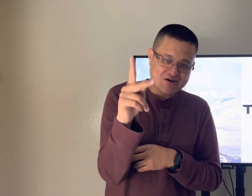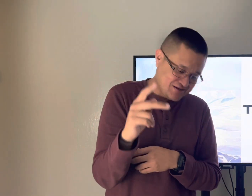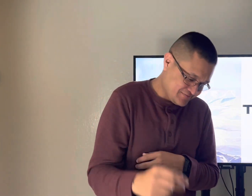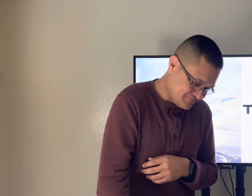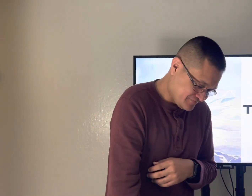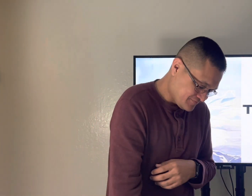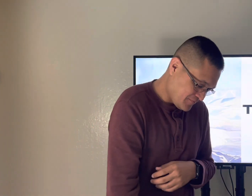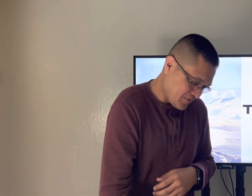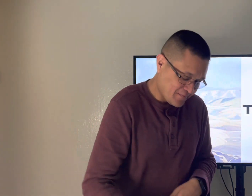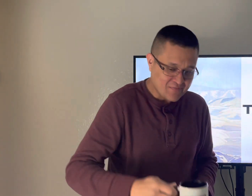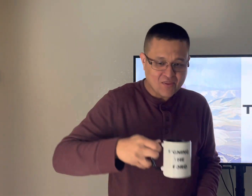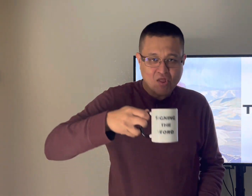that